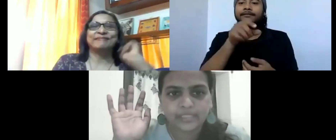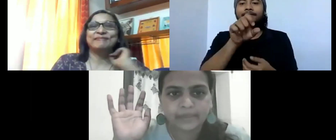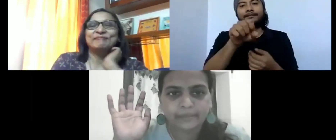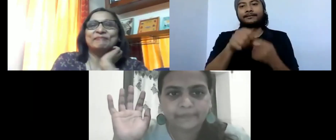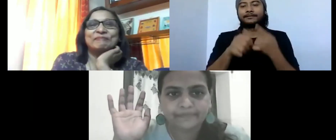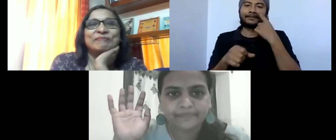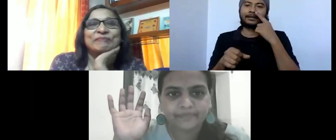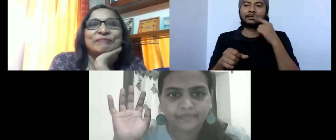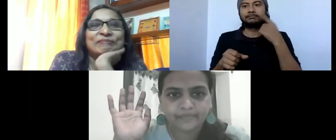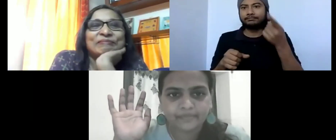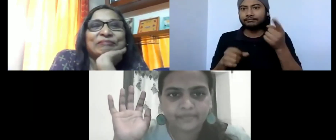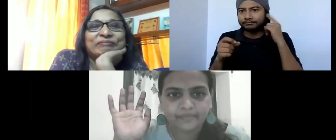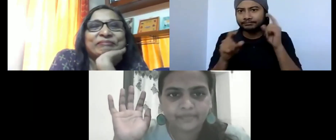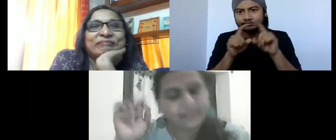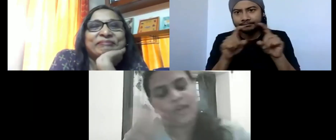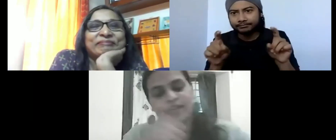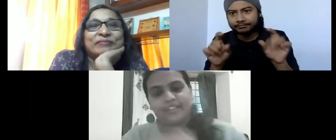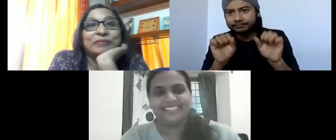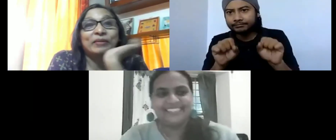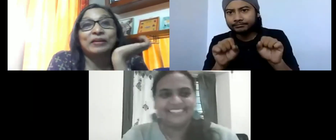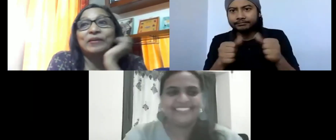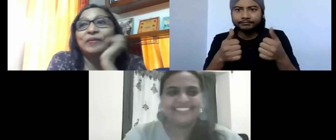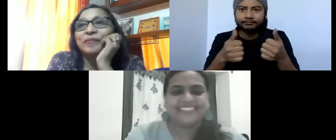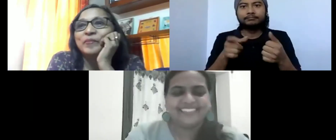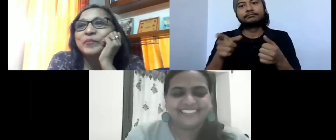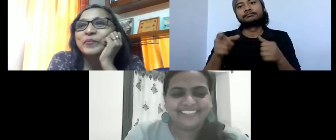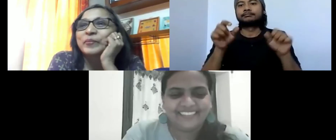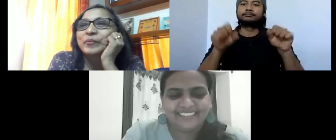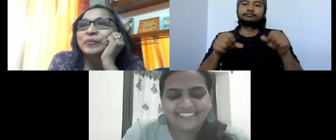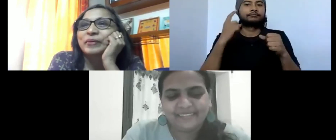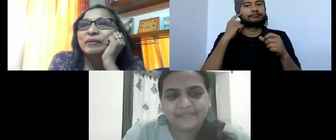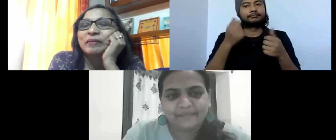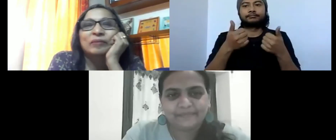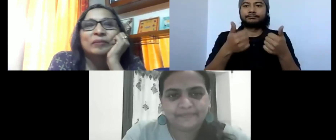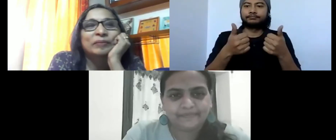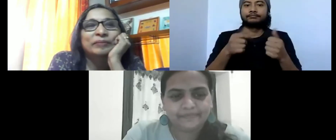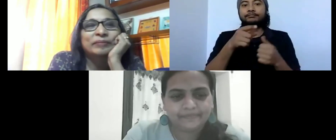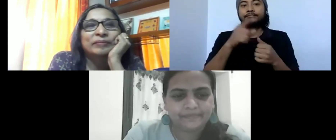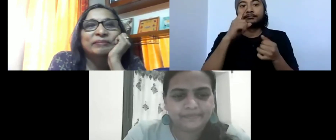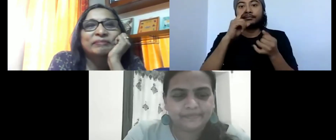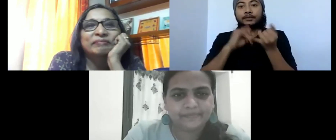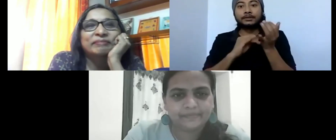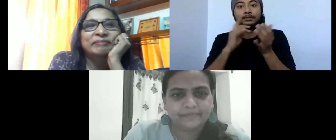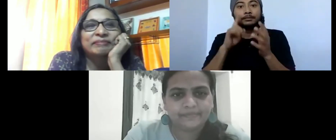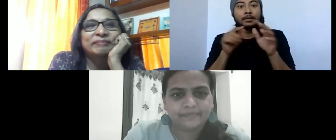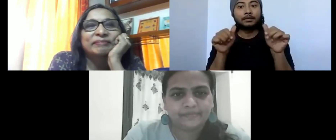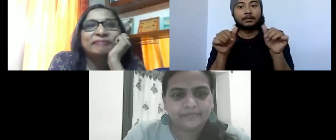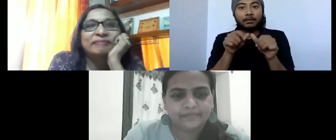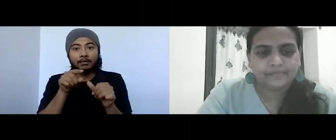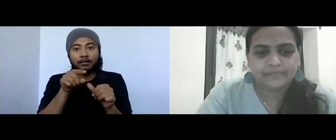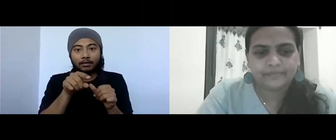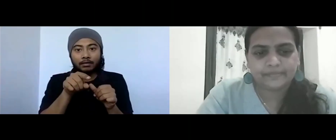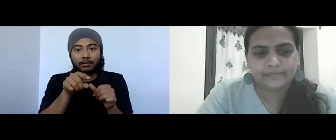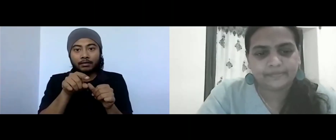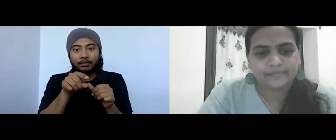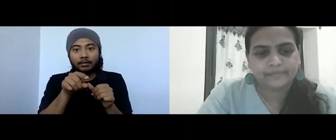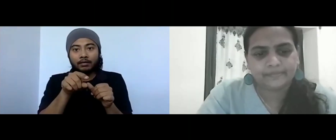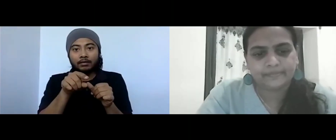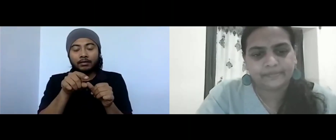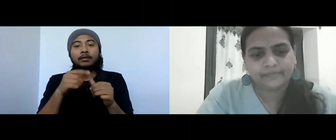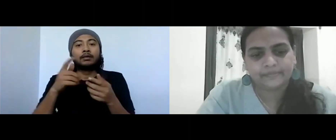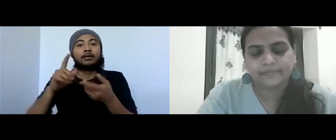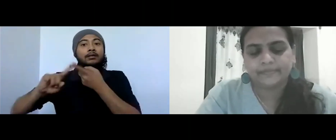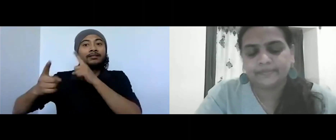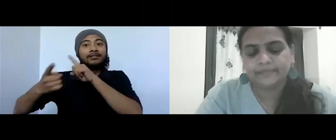able to hear me? Yeah, yeah, yeah. We can. So Smita curates team sessions, nature walks, museum walks, and other creative